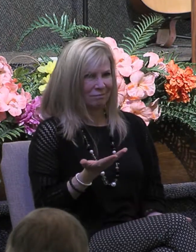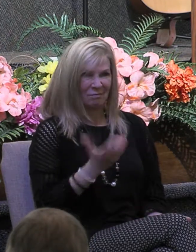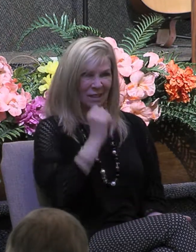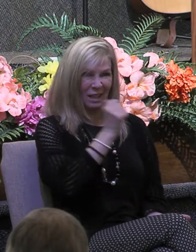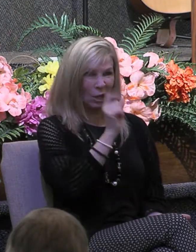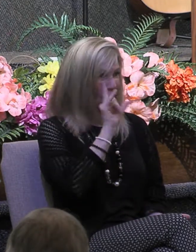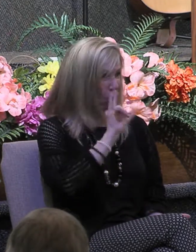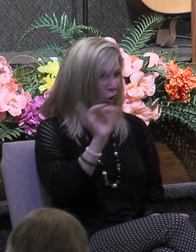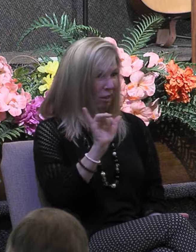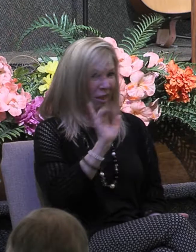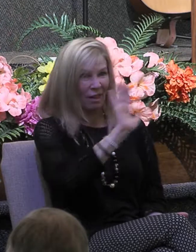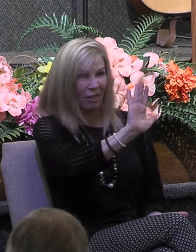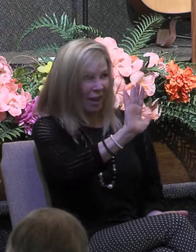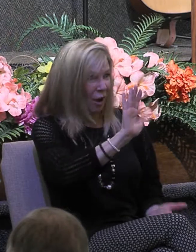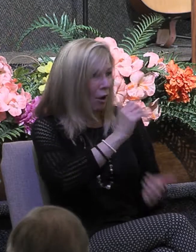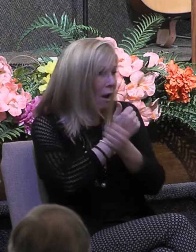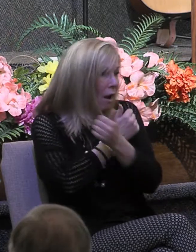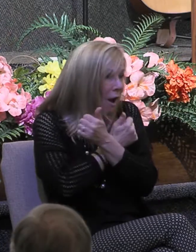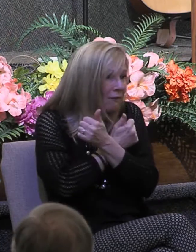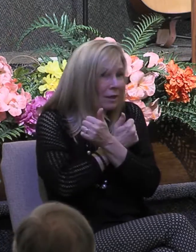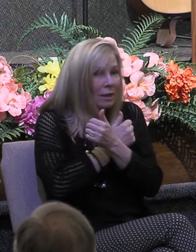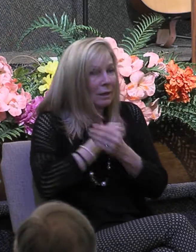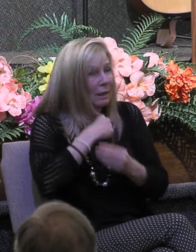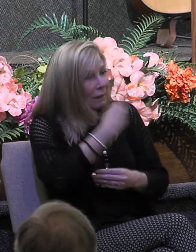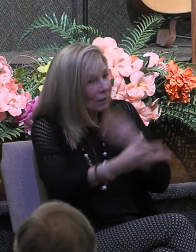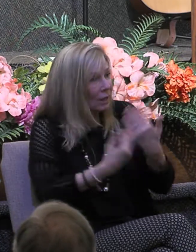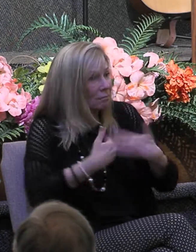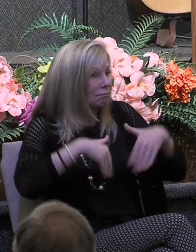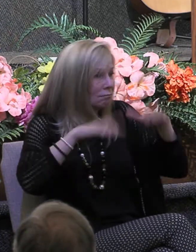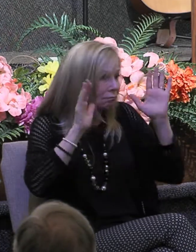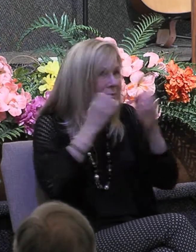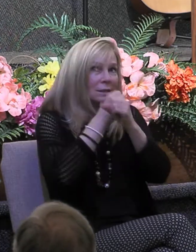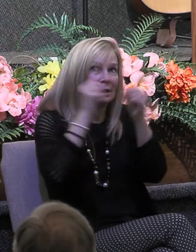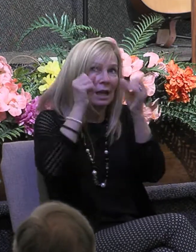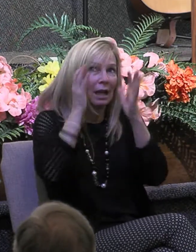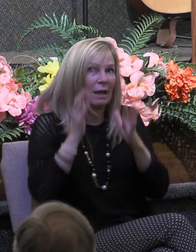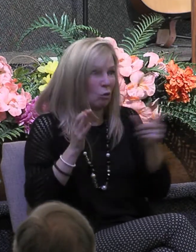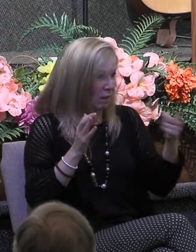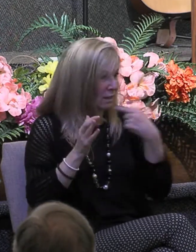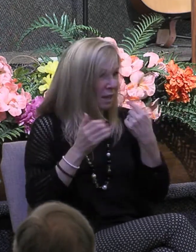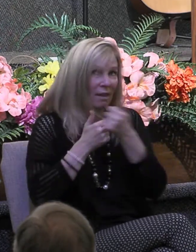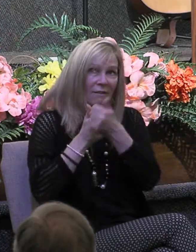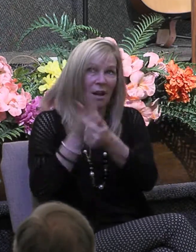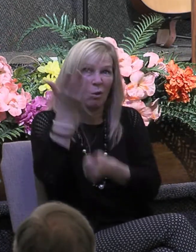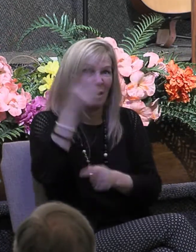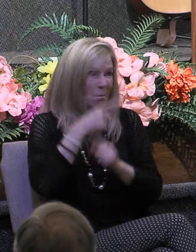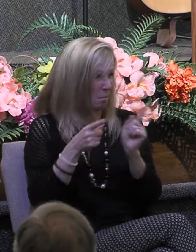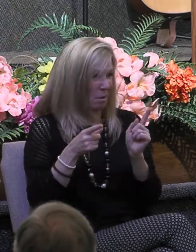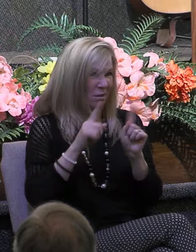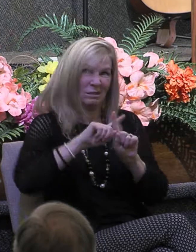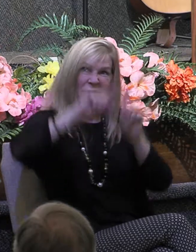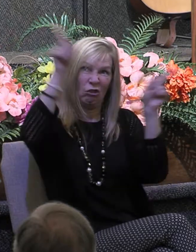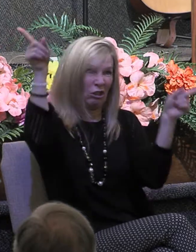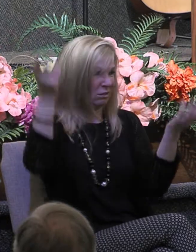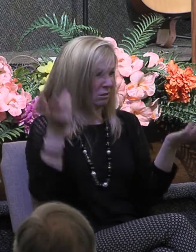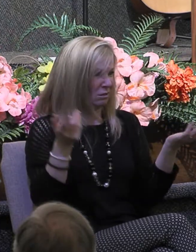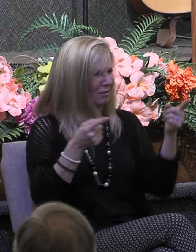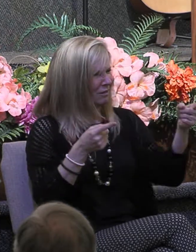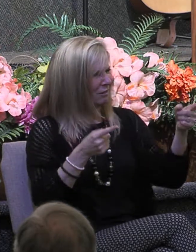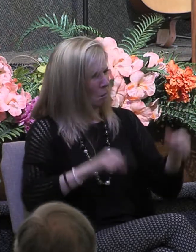their loving, selfless, giving Savior they claimed to follow. They were proud, boastful, selfish, and just